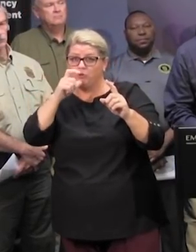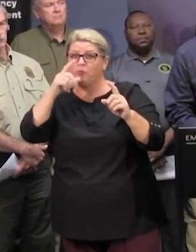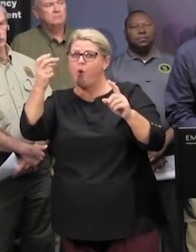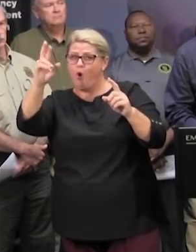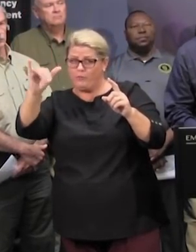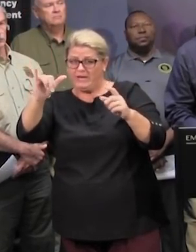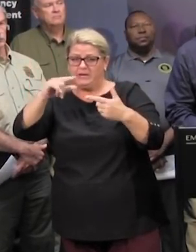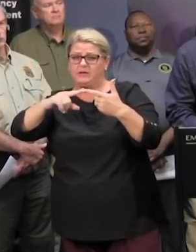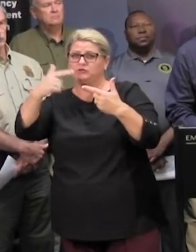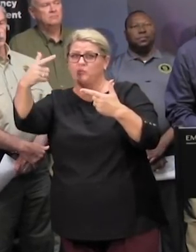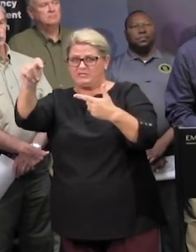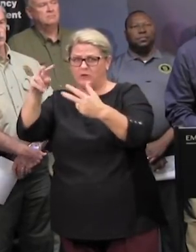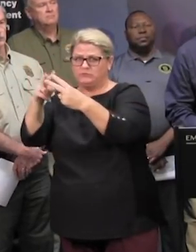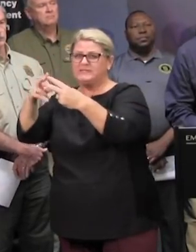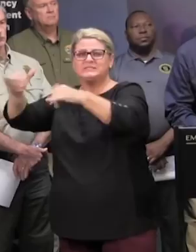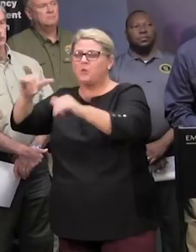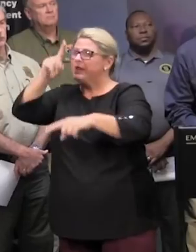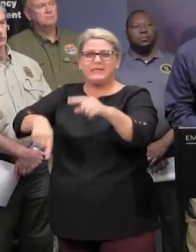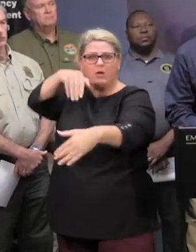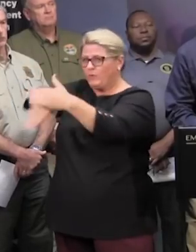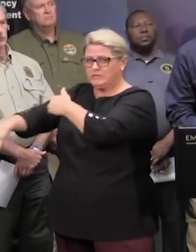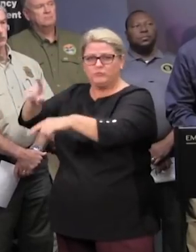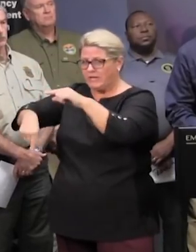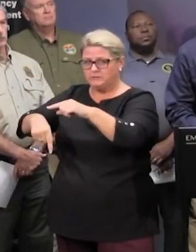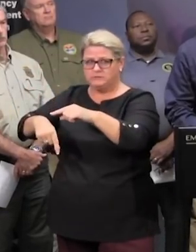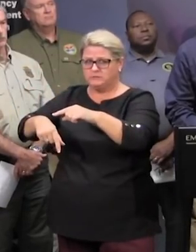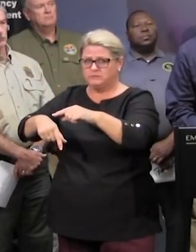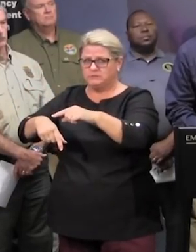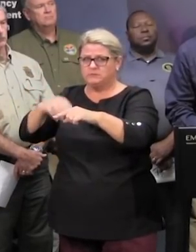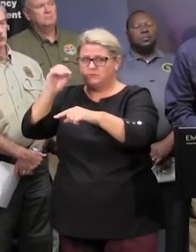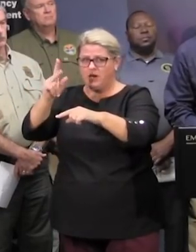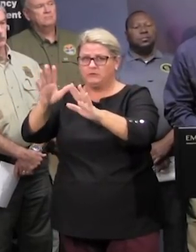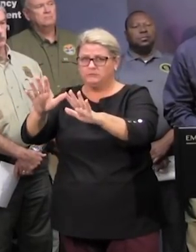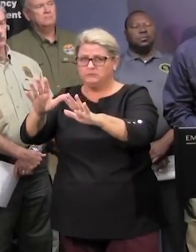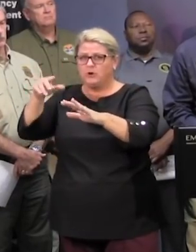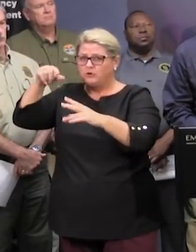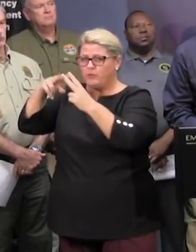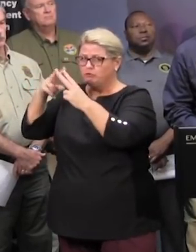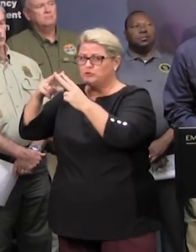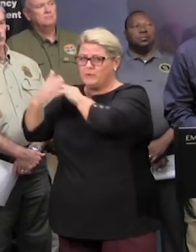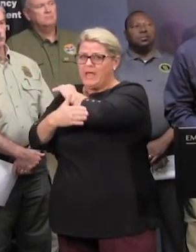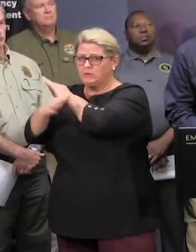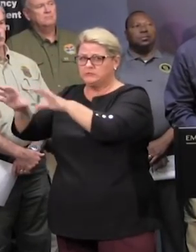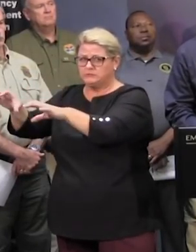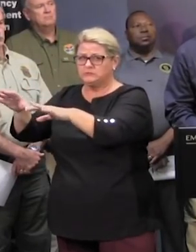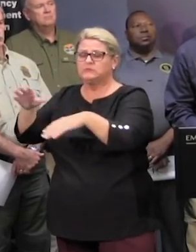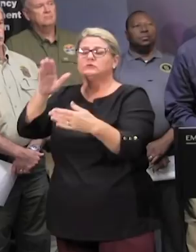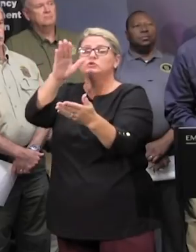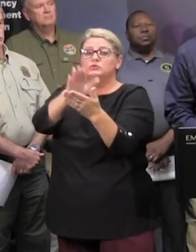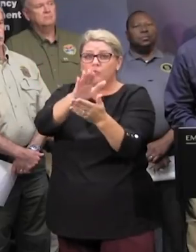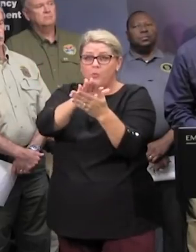county and georgetown counties and that does not include the entire county however those entire counties however the school